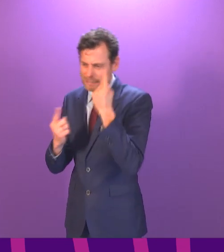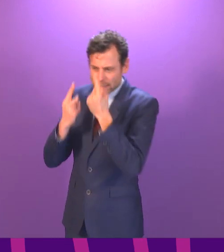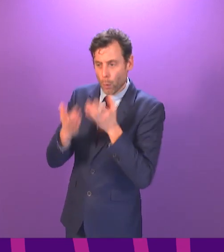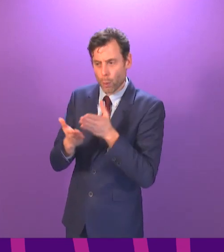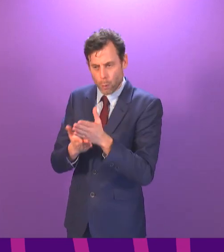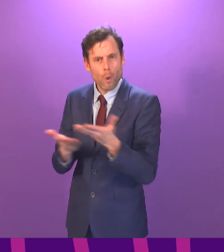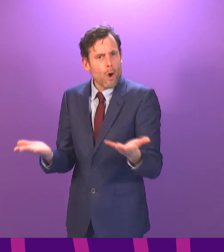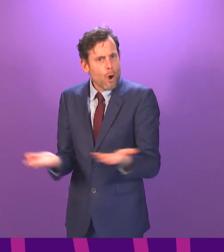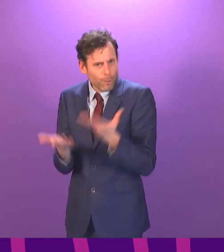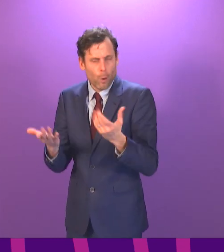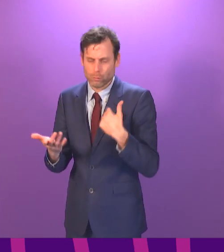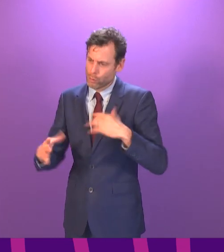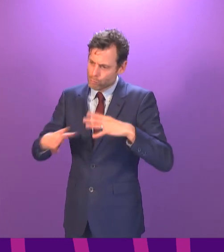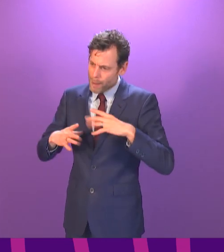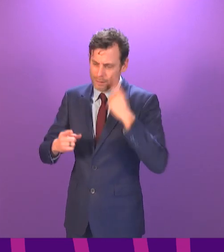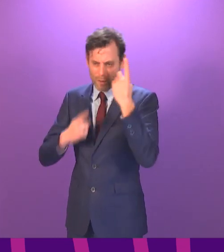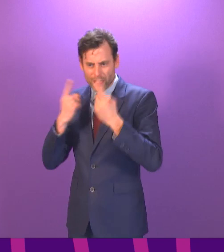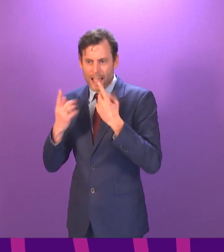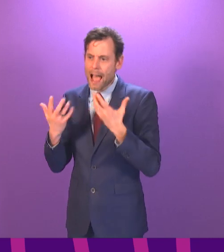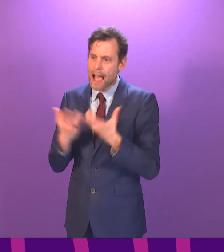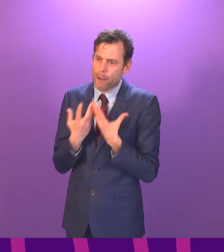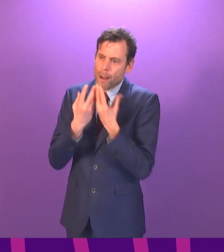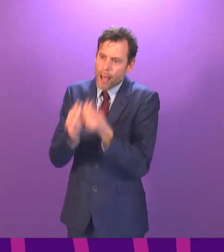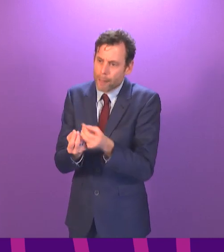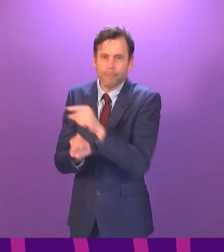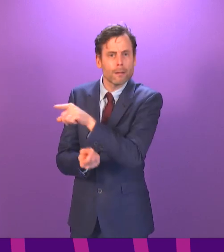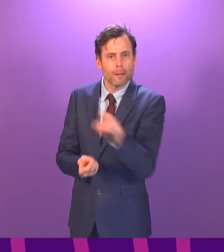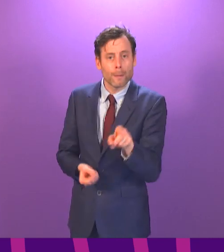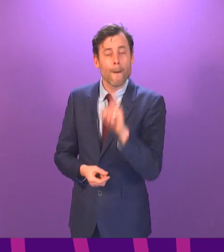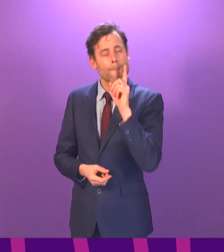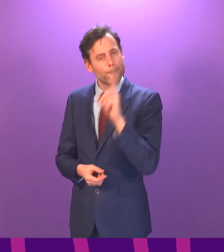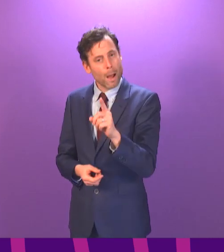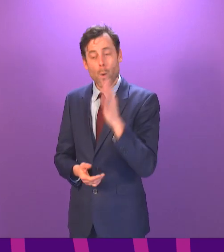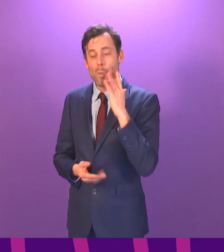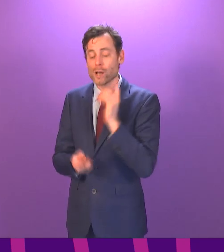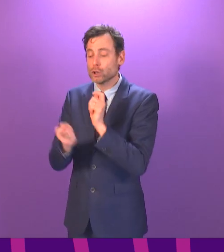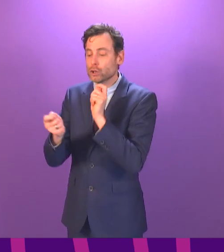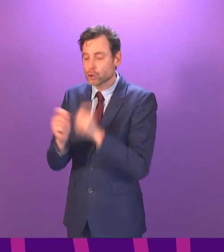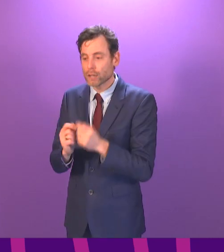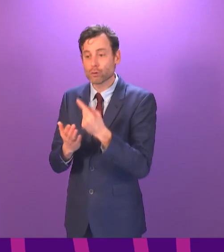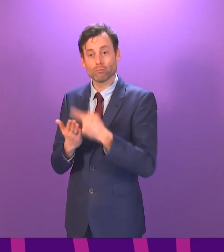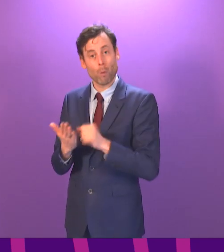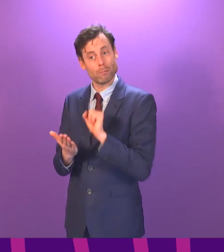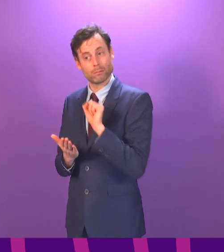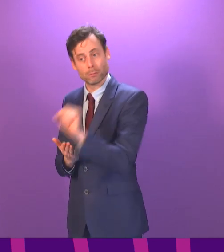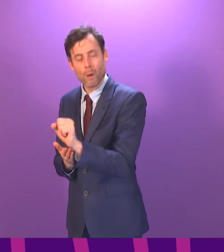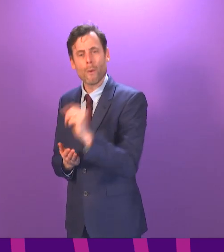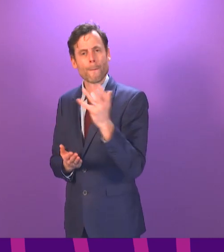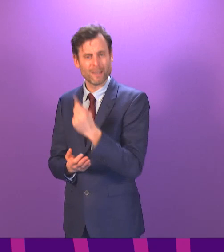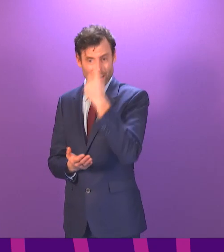consider every way in which we can make that better. But we have to do that carefully. You know, as I keep saying,